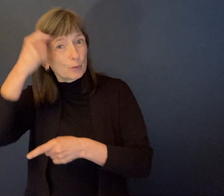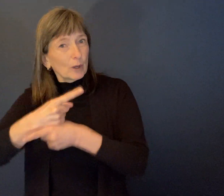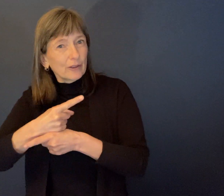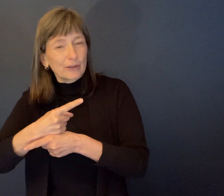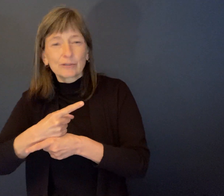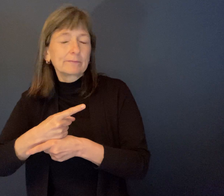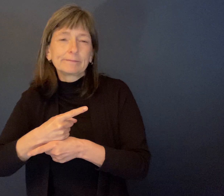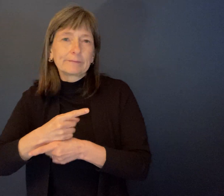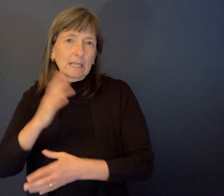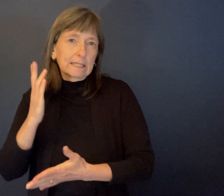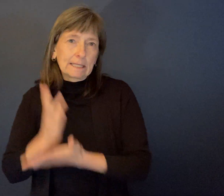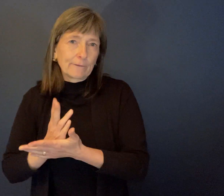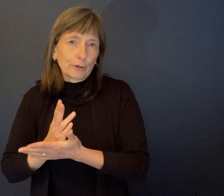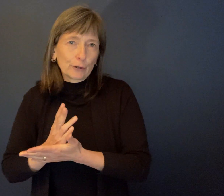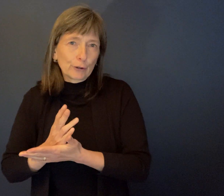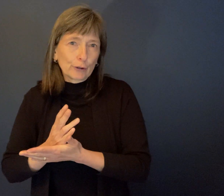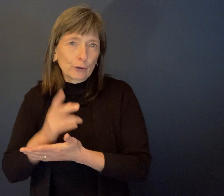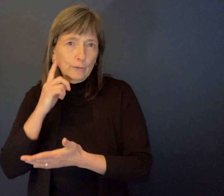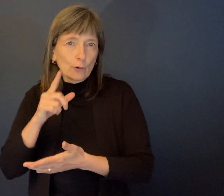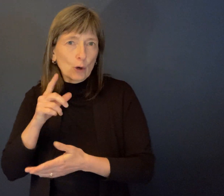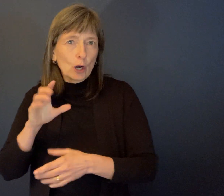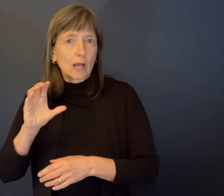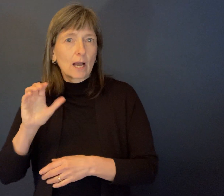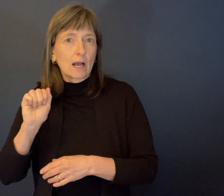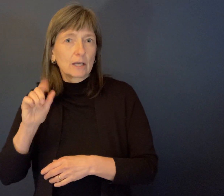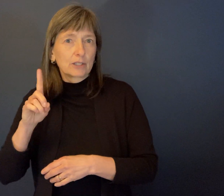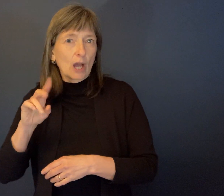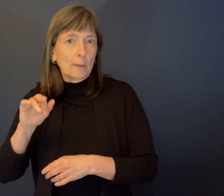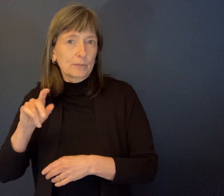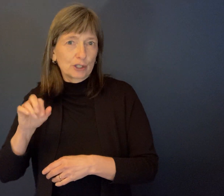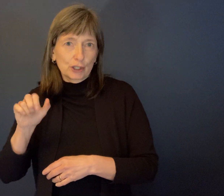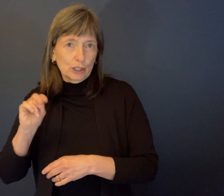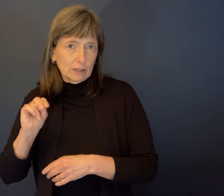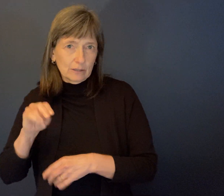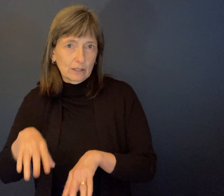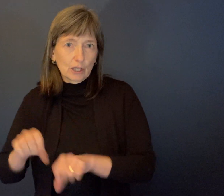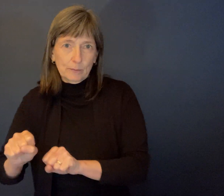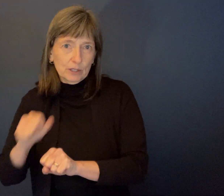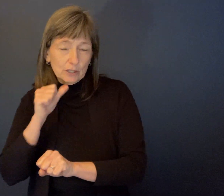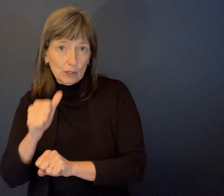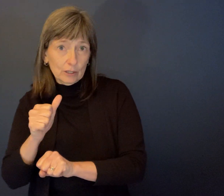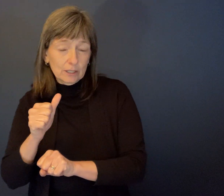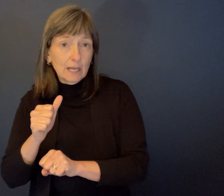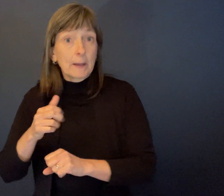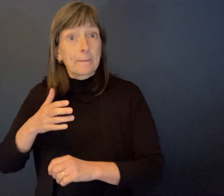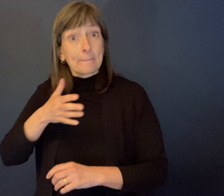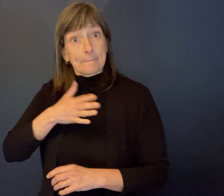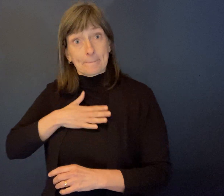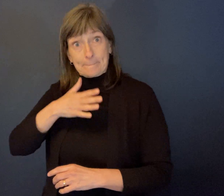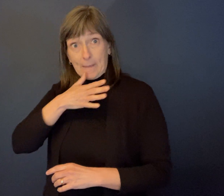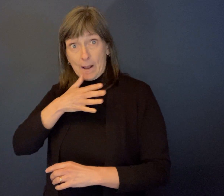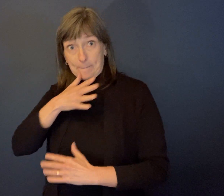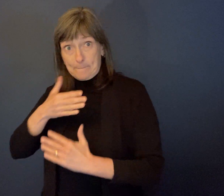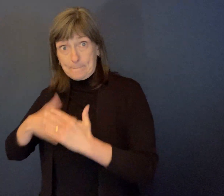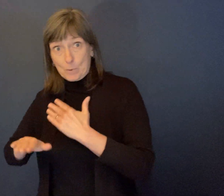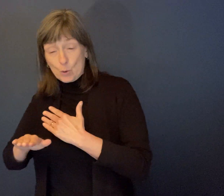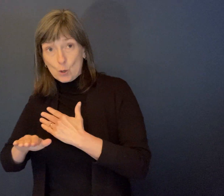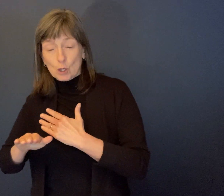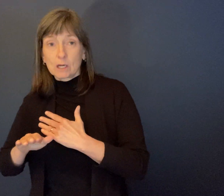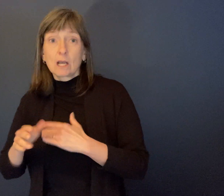But we stayed there for a very long time. My biological mom had put me in foster care, not up for adoption. So that